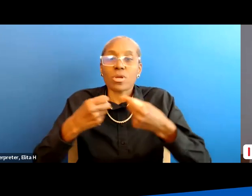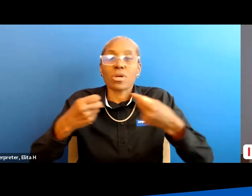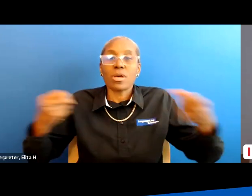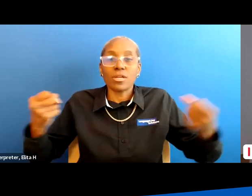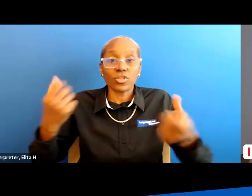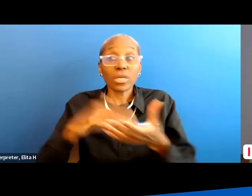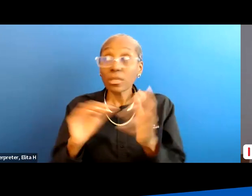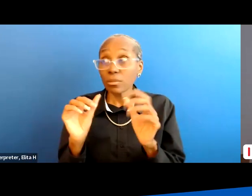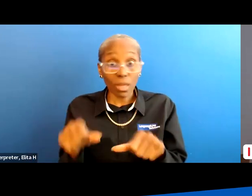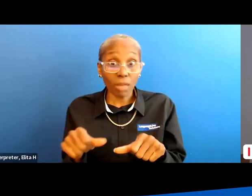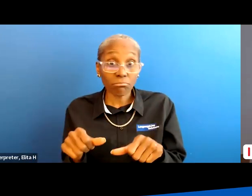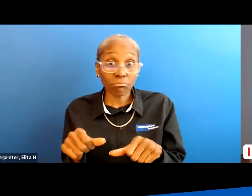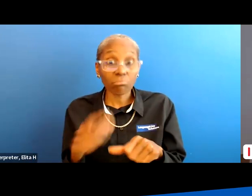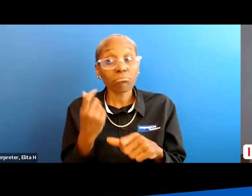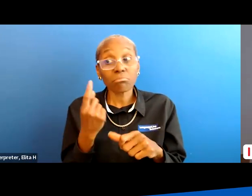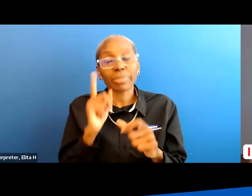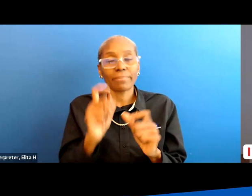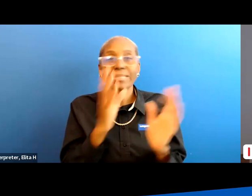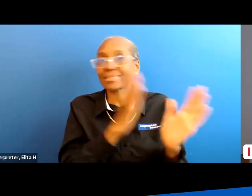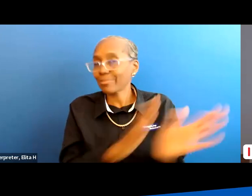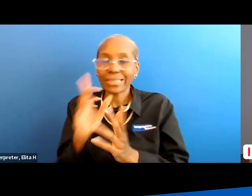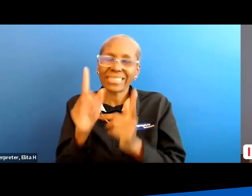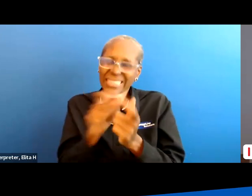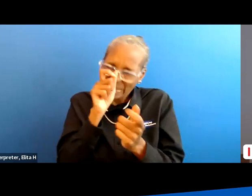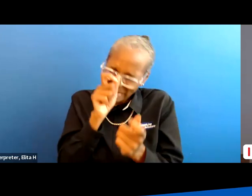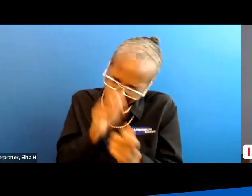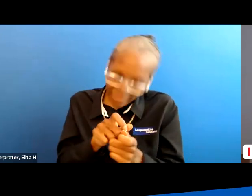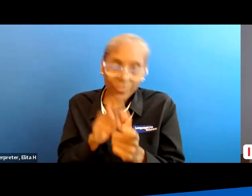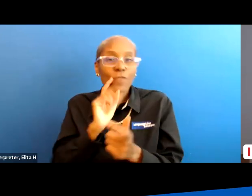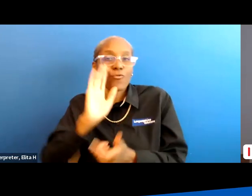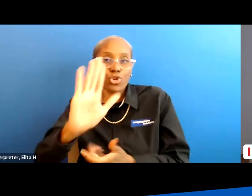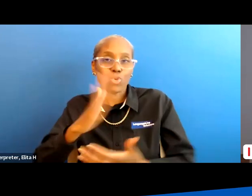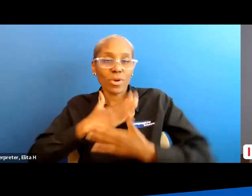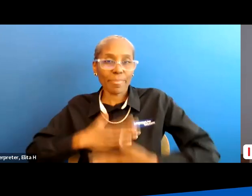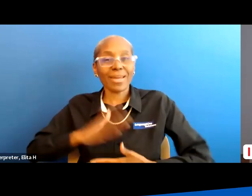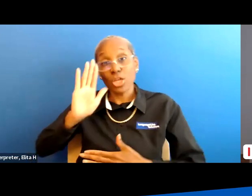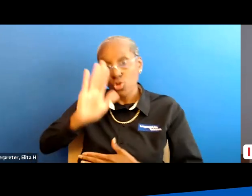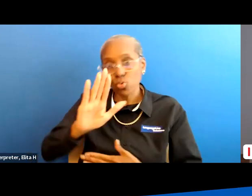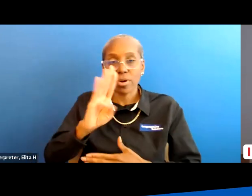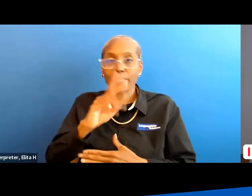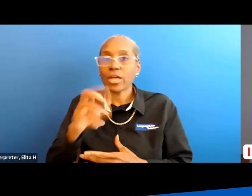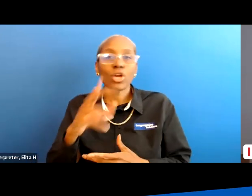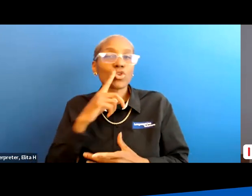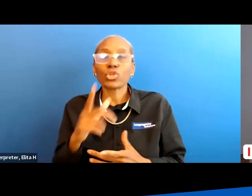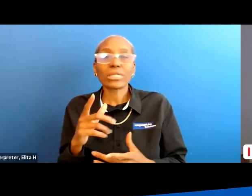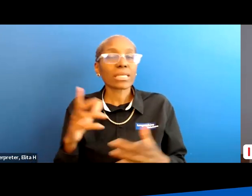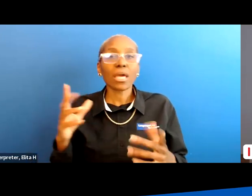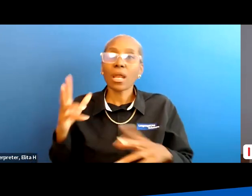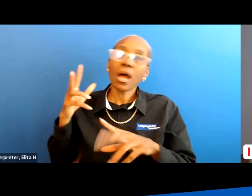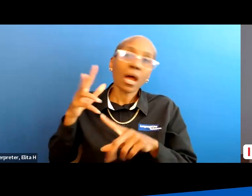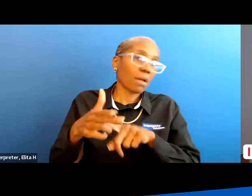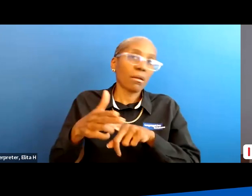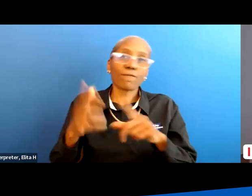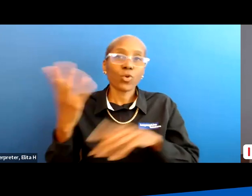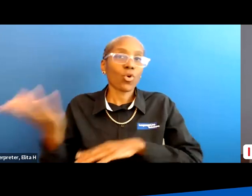it is possible to do this but you need a plan specifically designed for you and your bladder you can't just clamp it off for the day